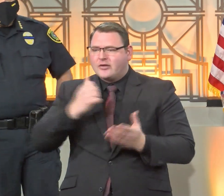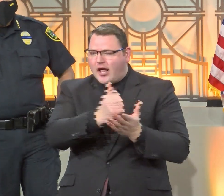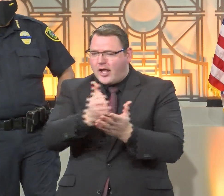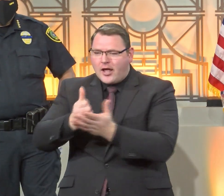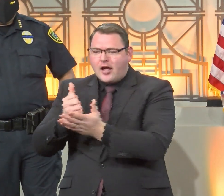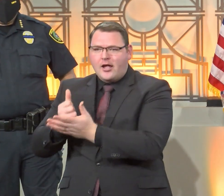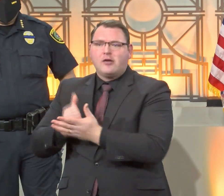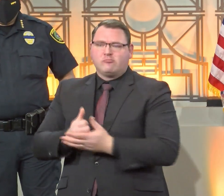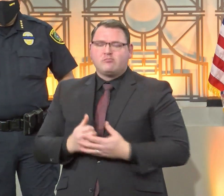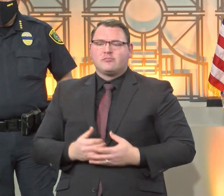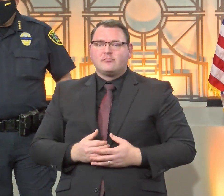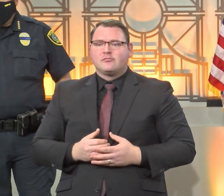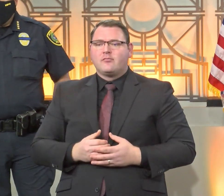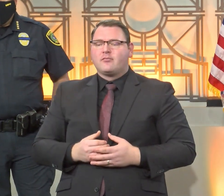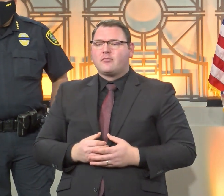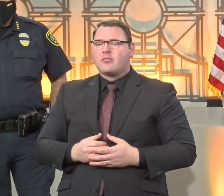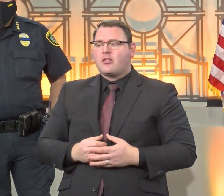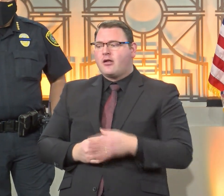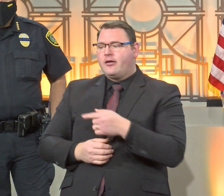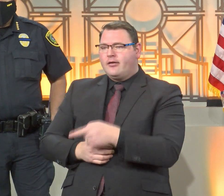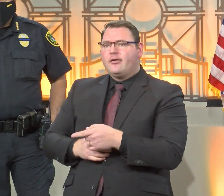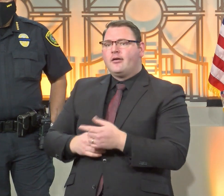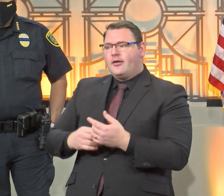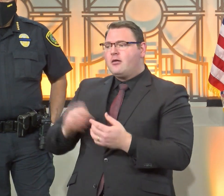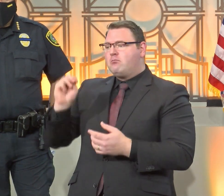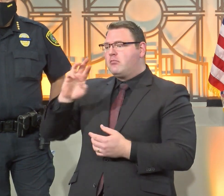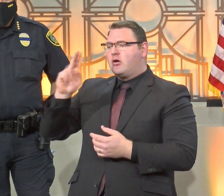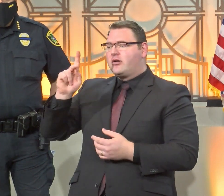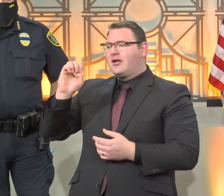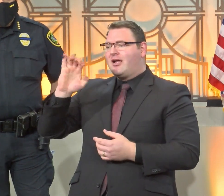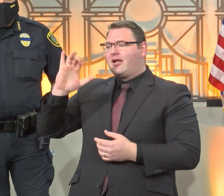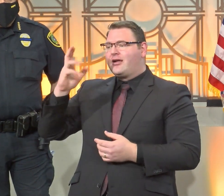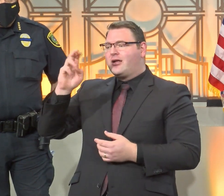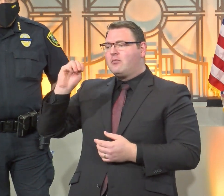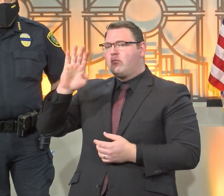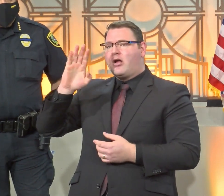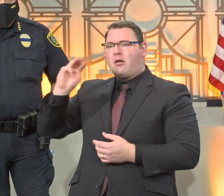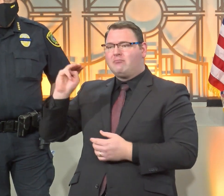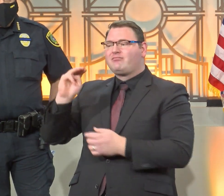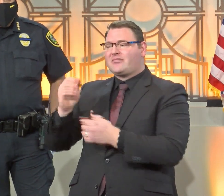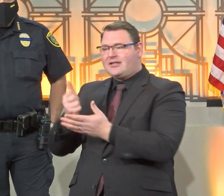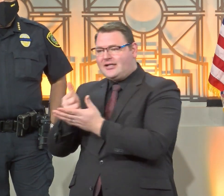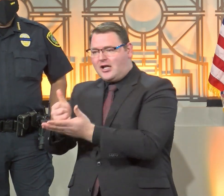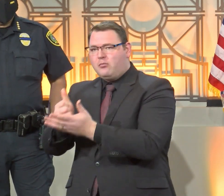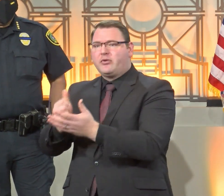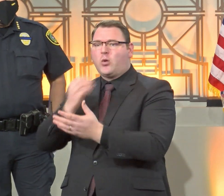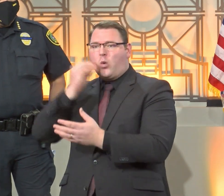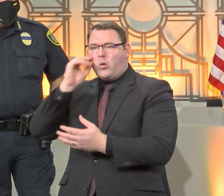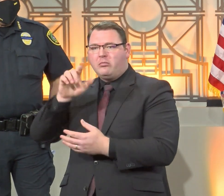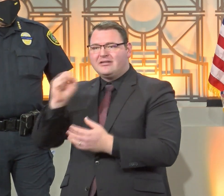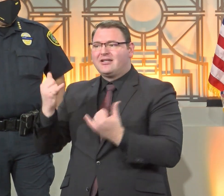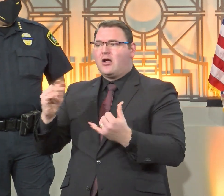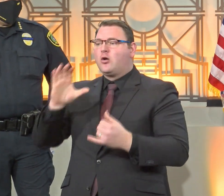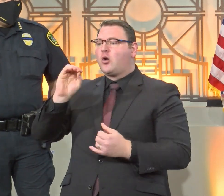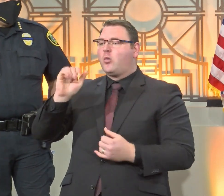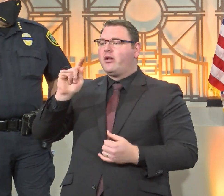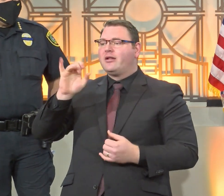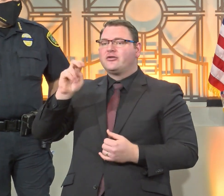Eichenbaum is providing leadership to those initiatives. We're working with the Coalition for the Homeless. In fact, we're using